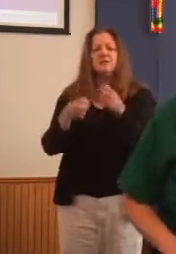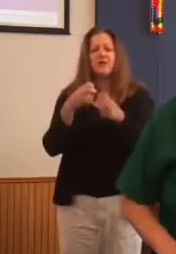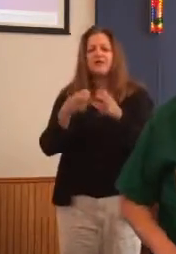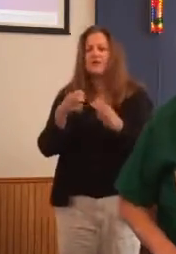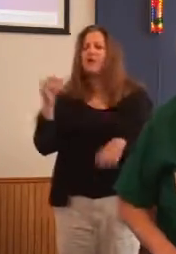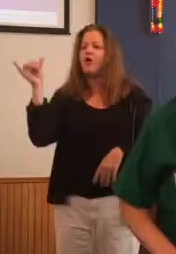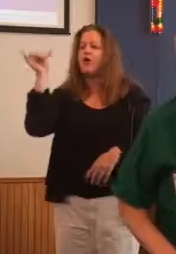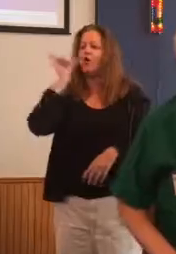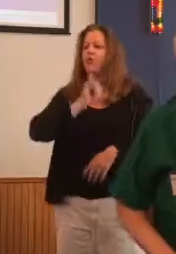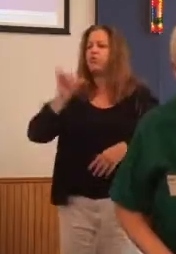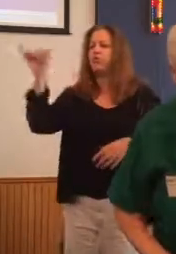inappropriately.